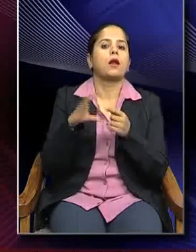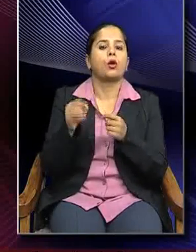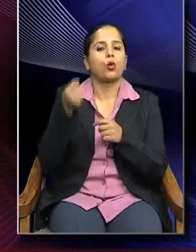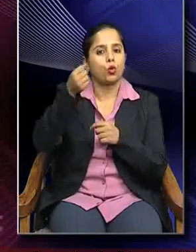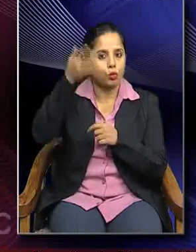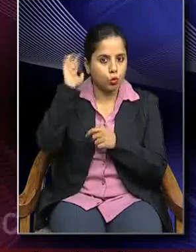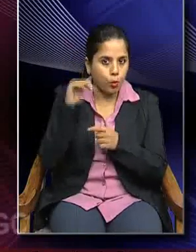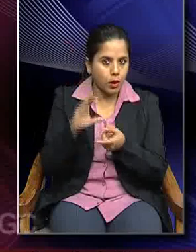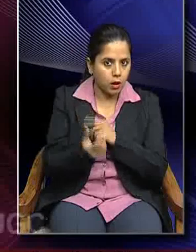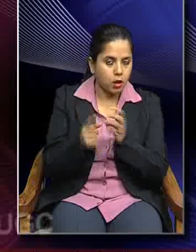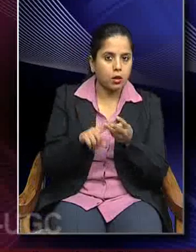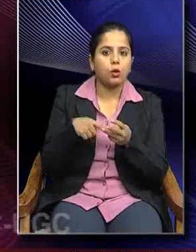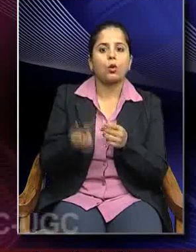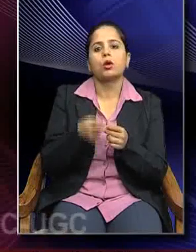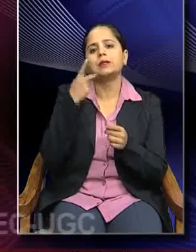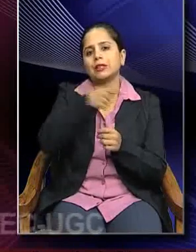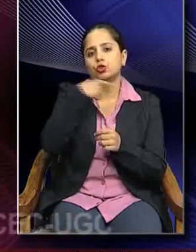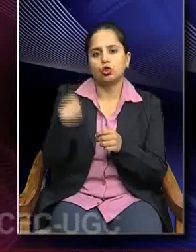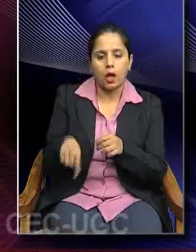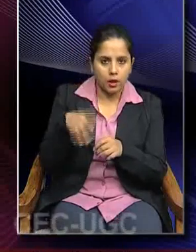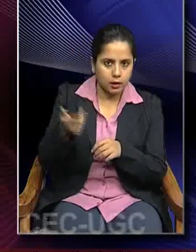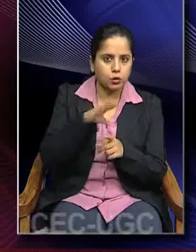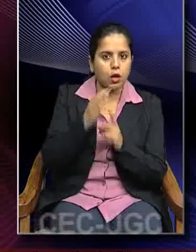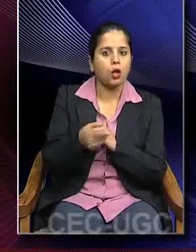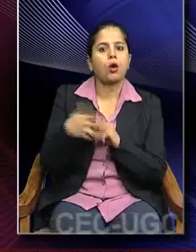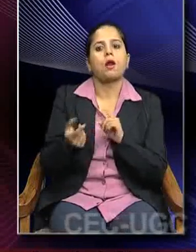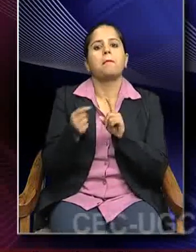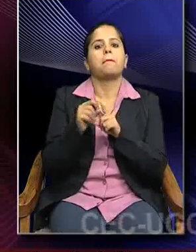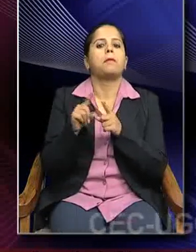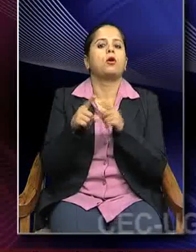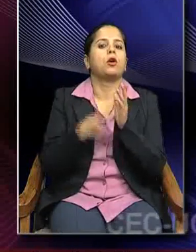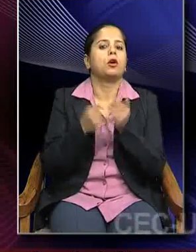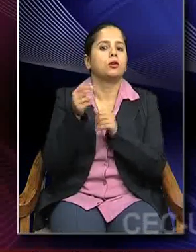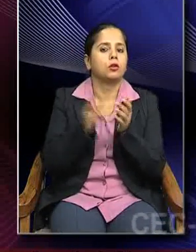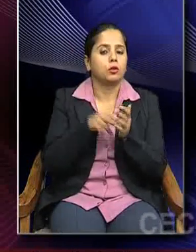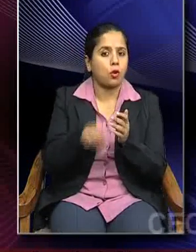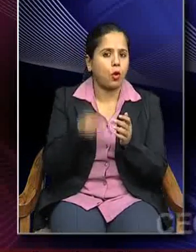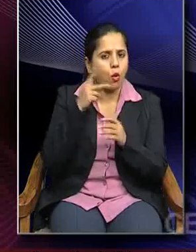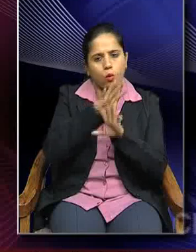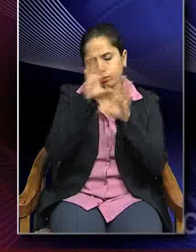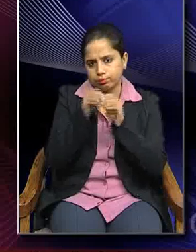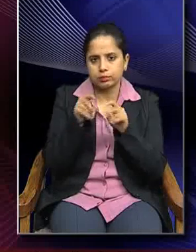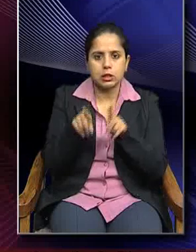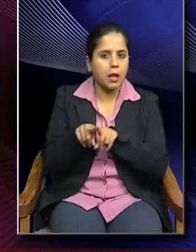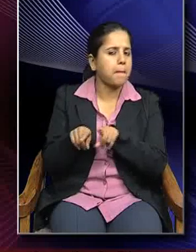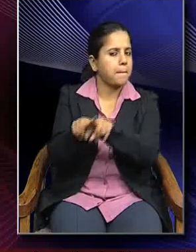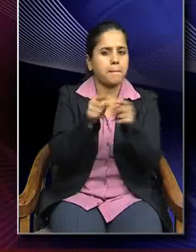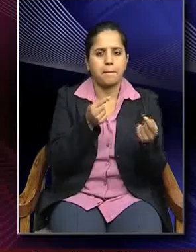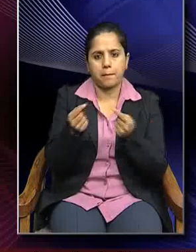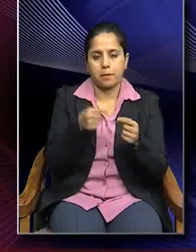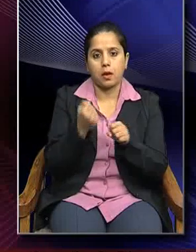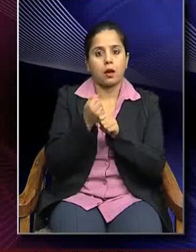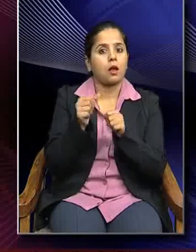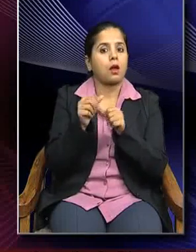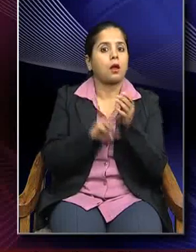the Chinese culture, the Persian culture. So, they are all in the vicinity and Gandhar art